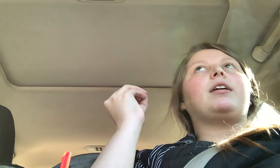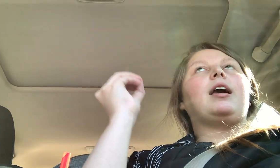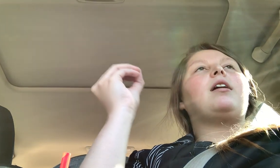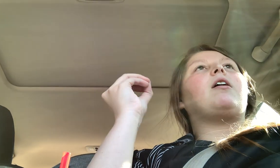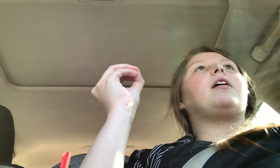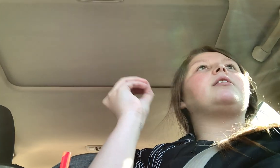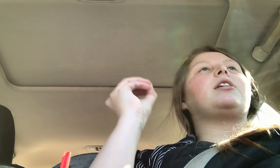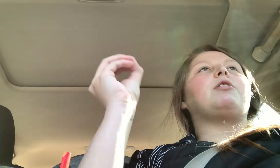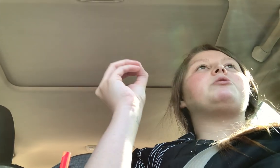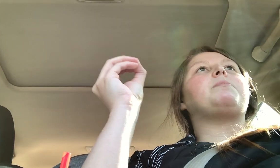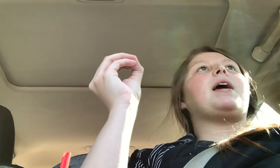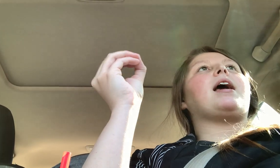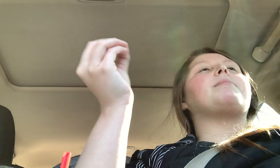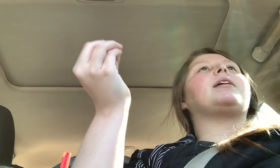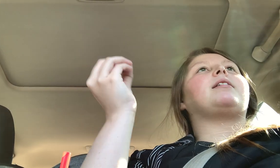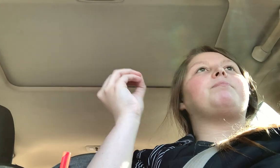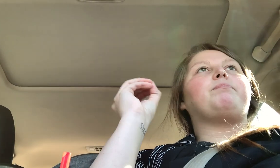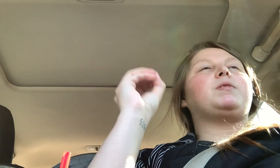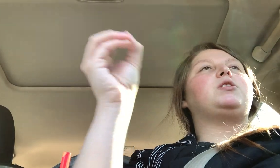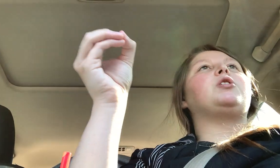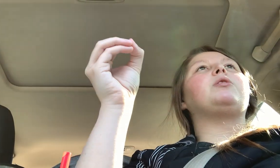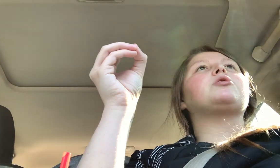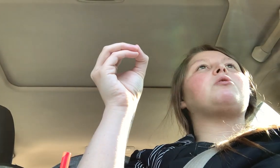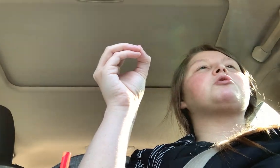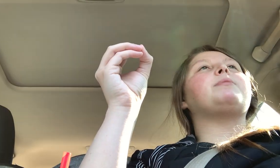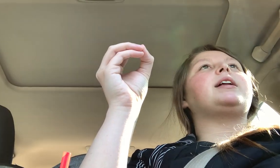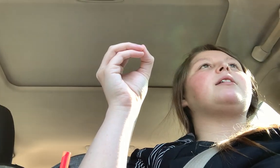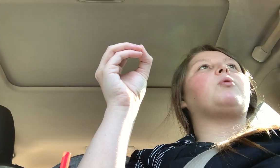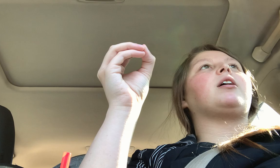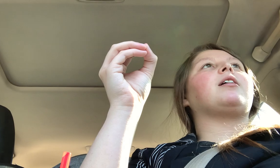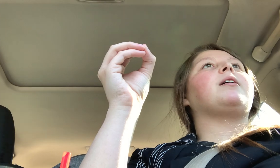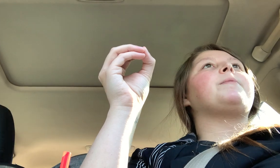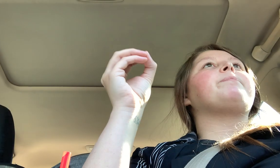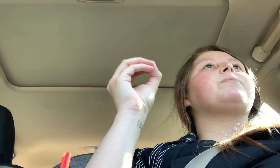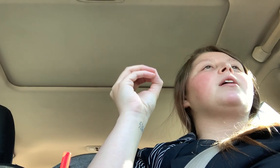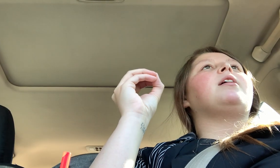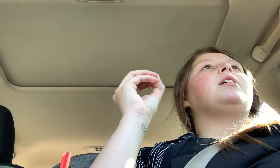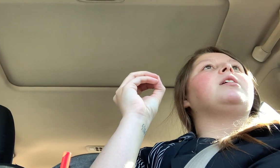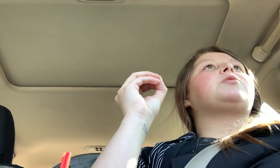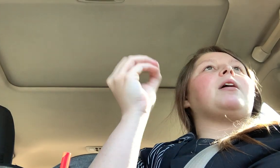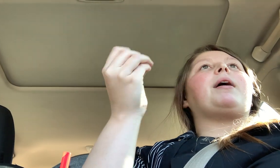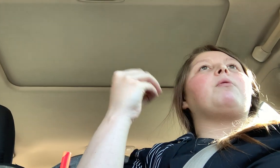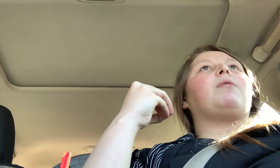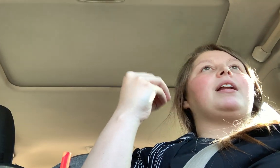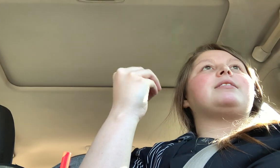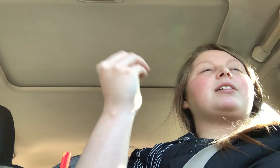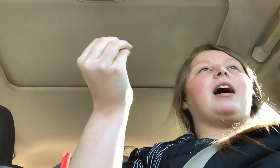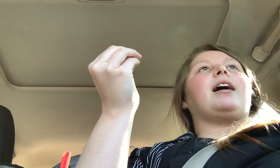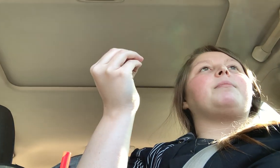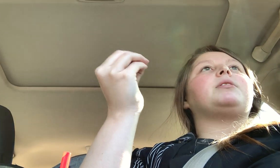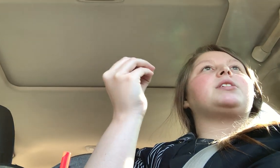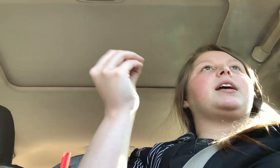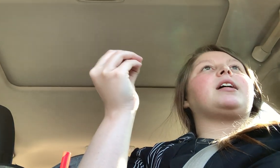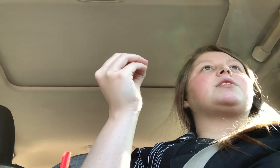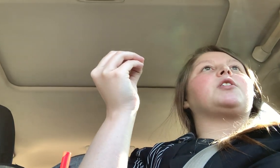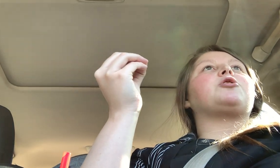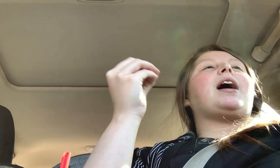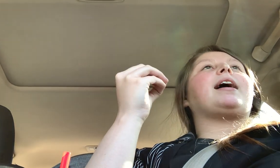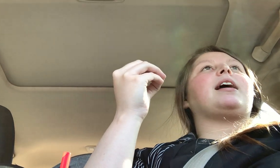get on the YouTube game, do your social media work. So that way when it's time to get that surgery, I can